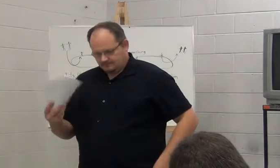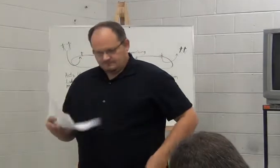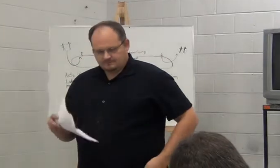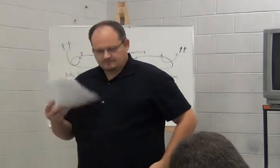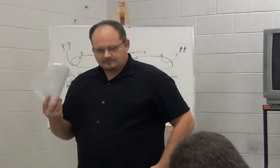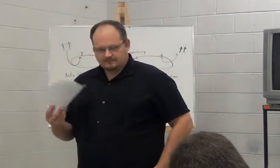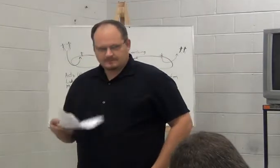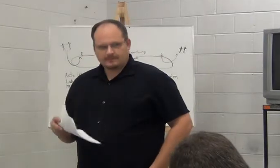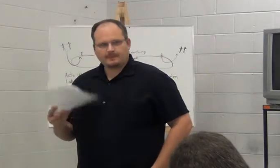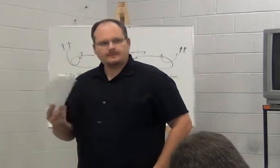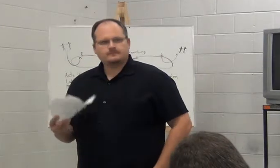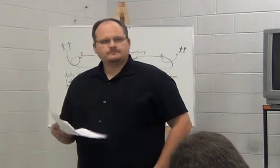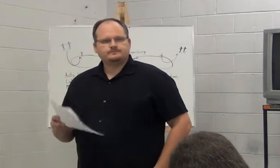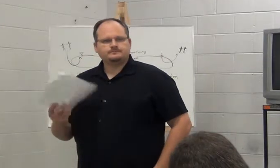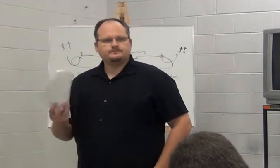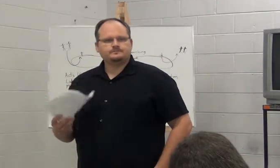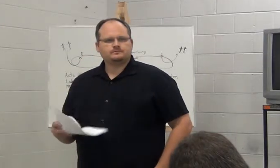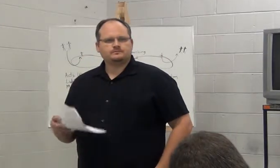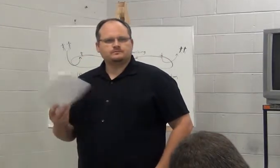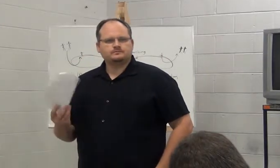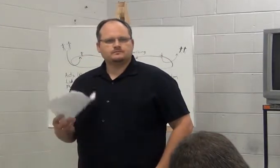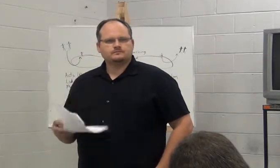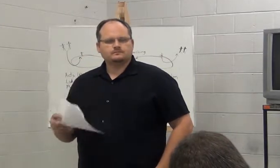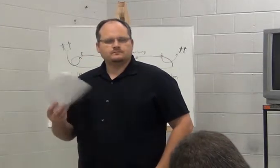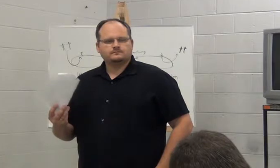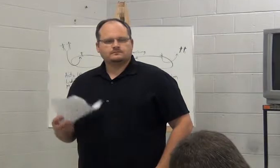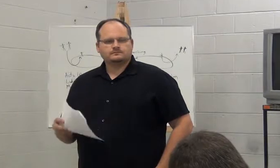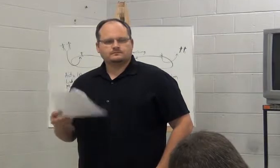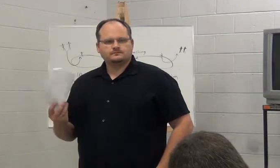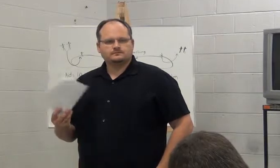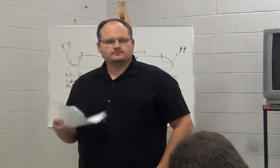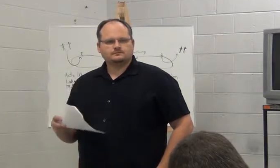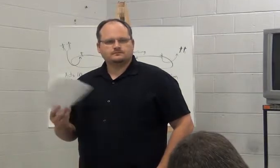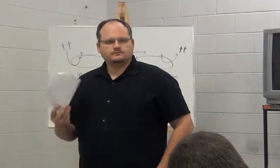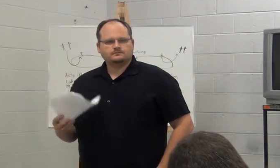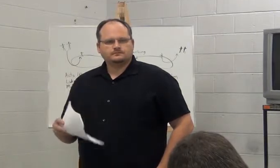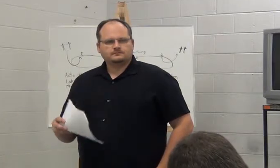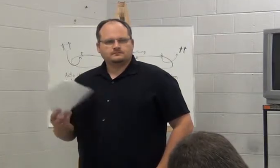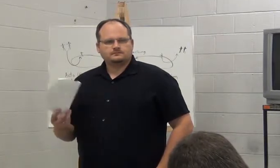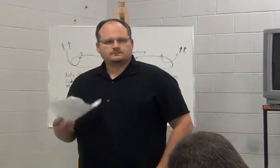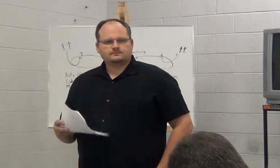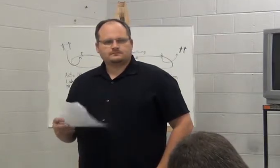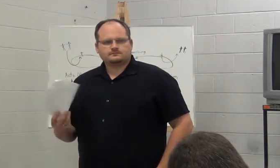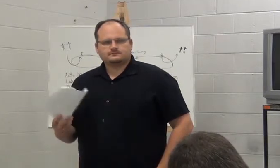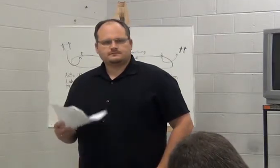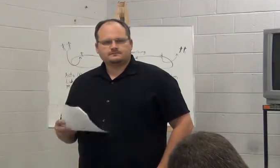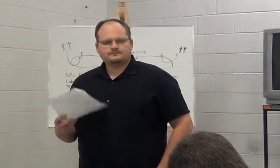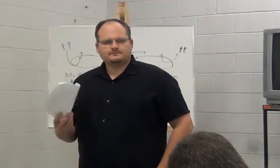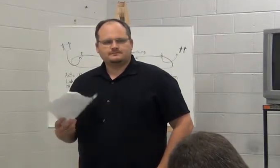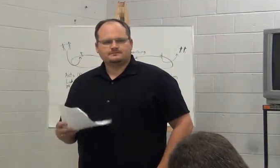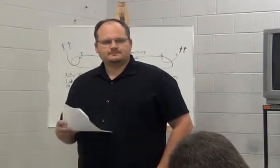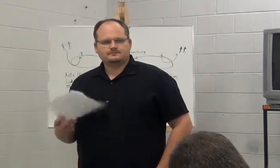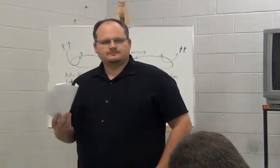Do you believe that all things that Jesus said to the disciples or people were commands?